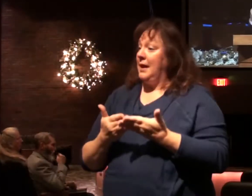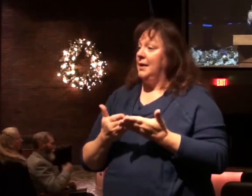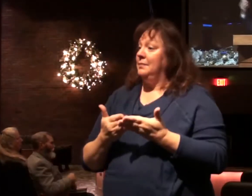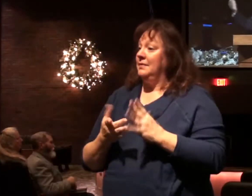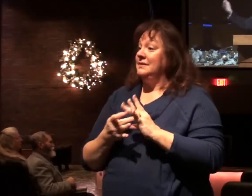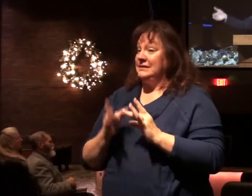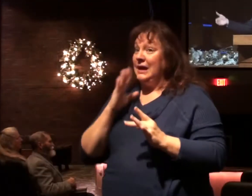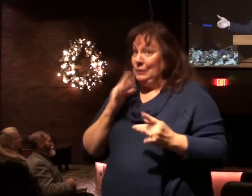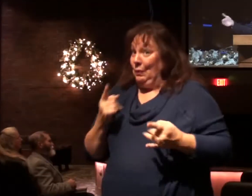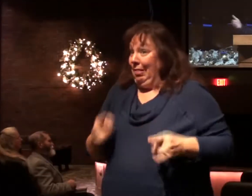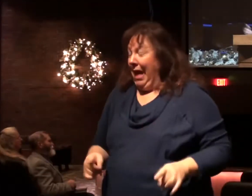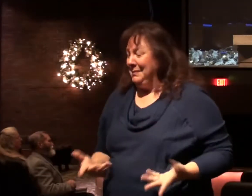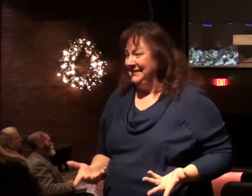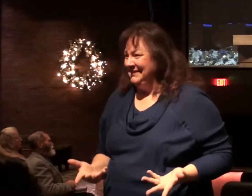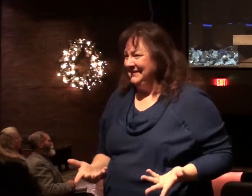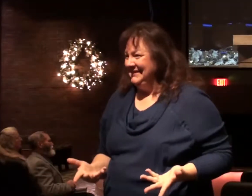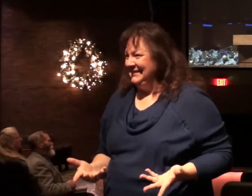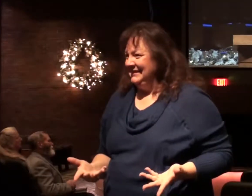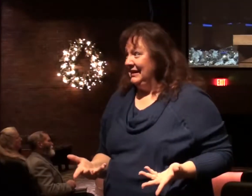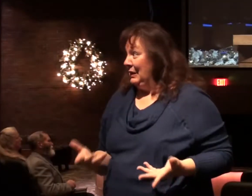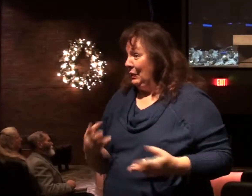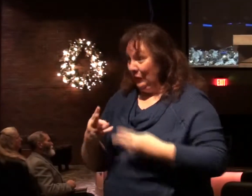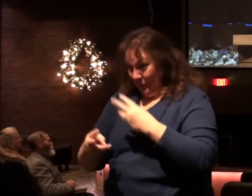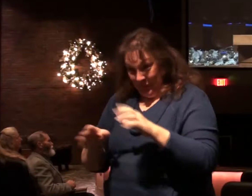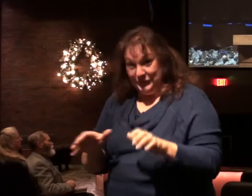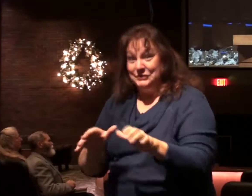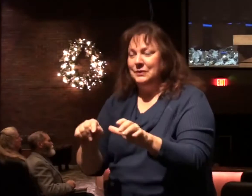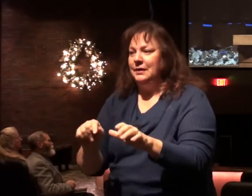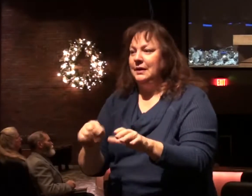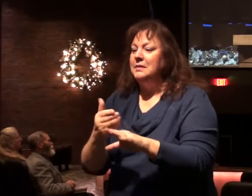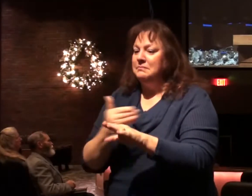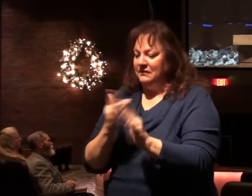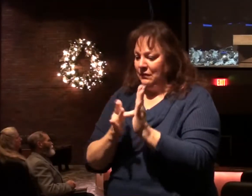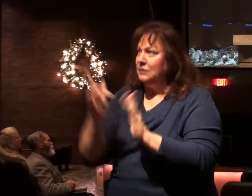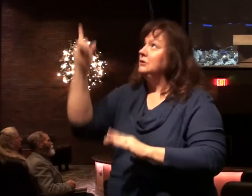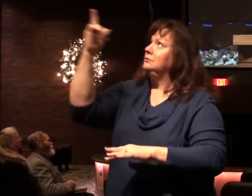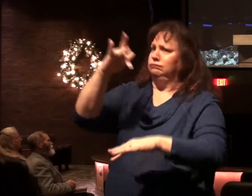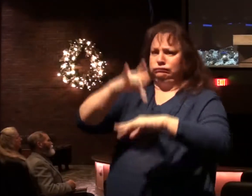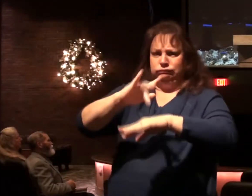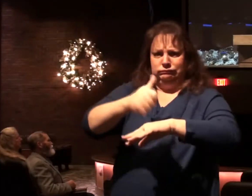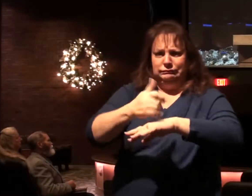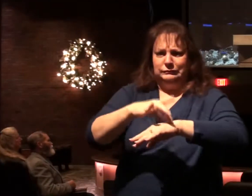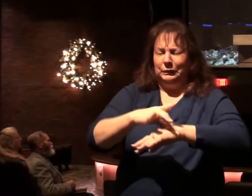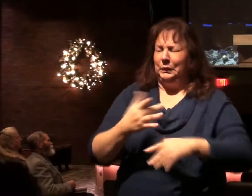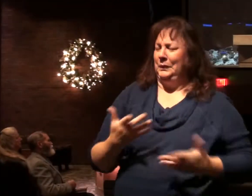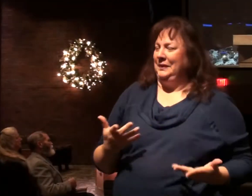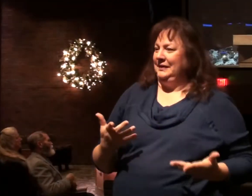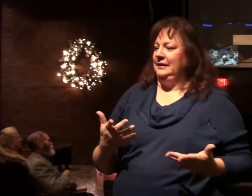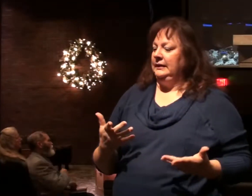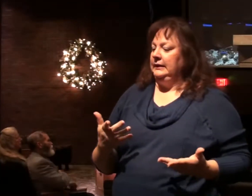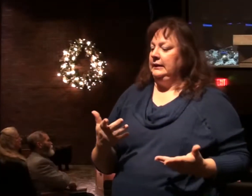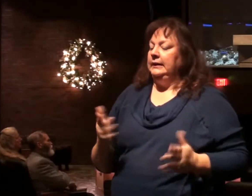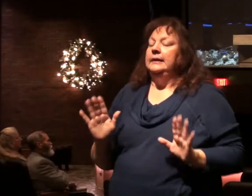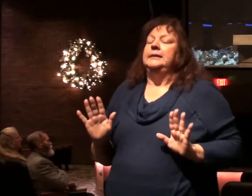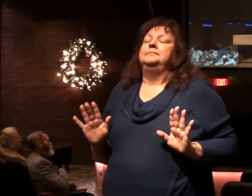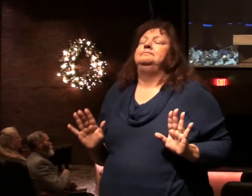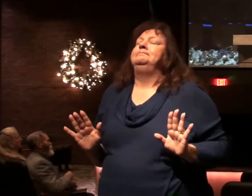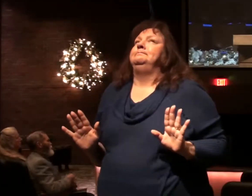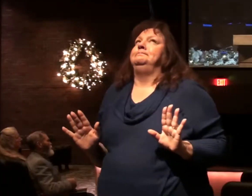will take place shortly before Christ comes. And I'm not